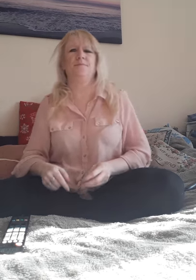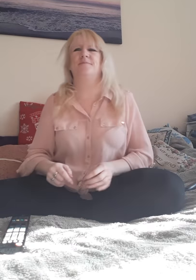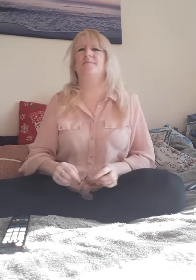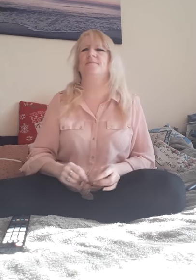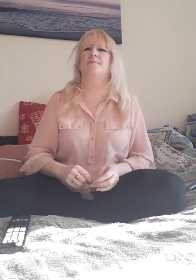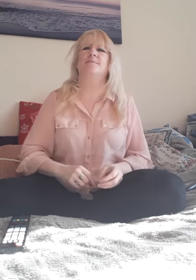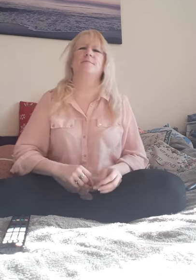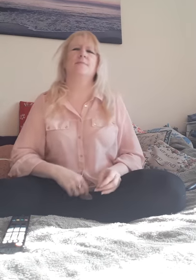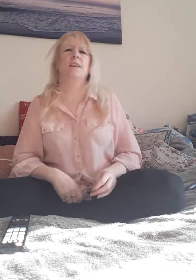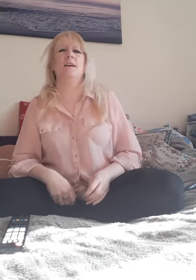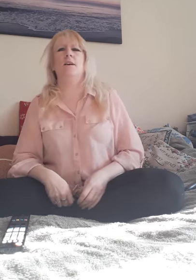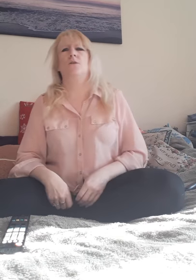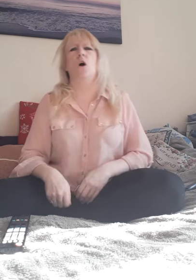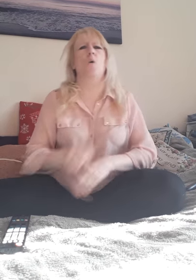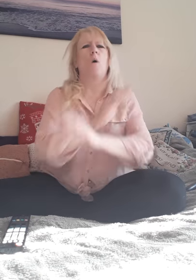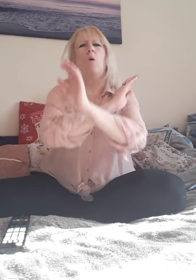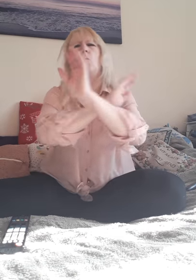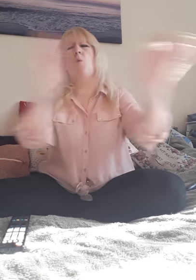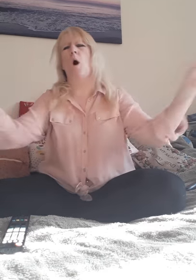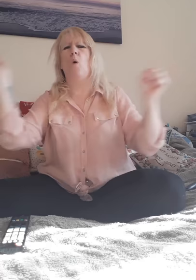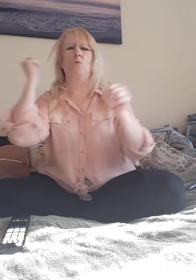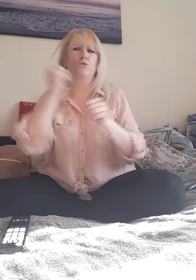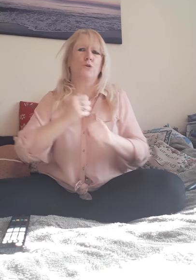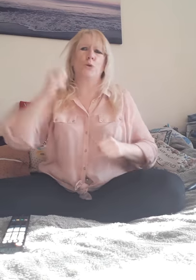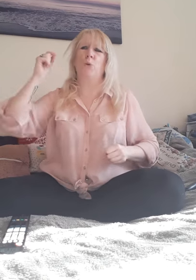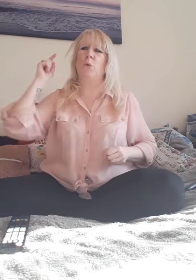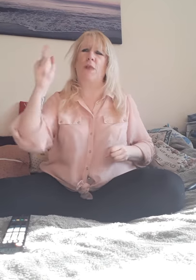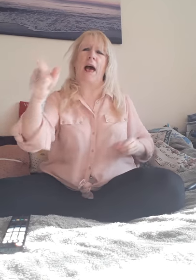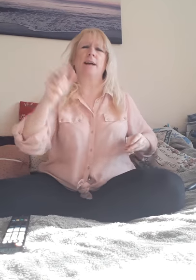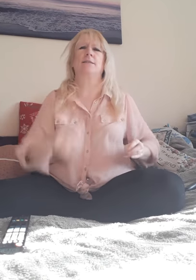I won't do that.